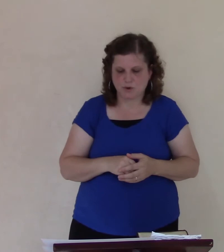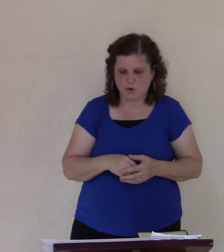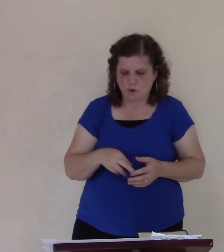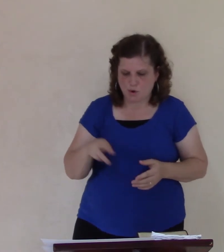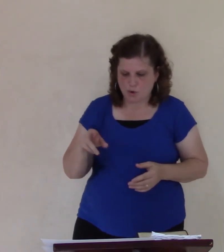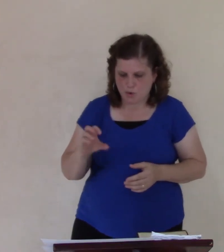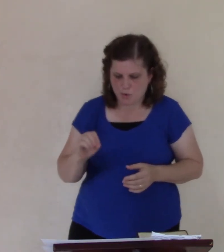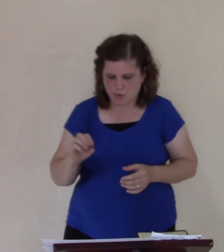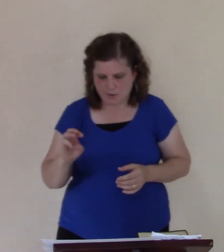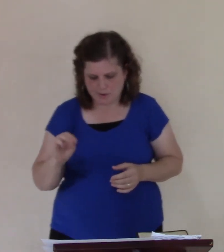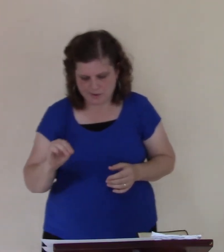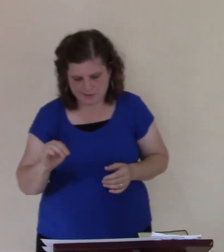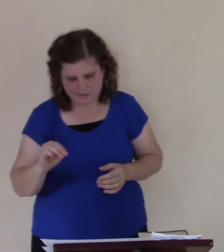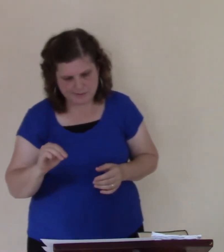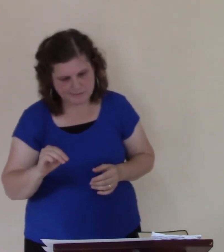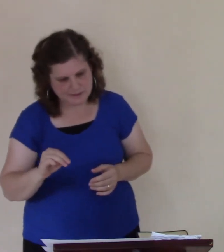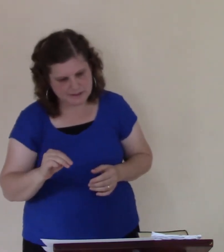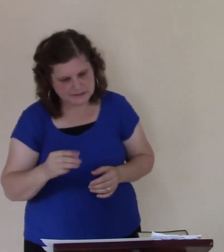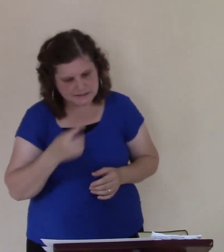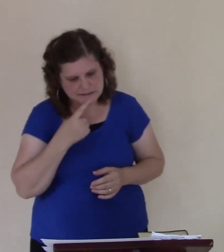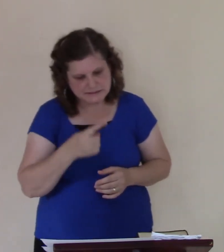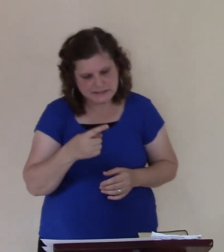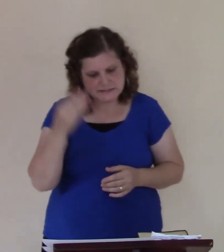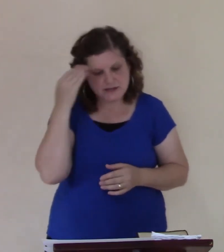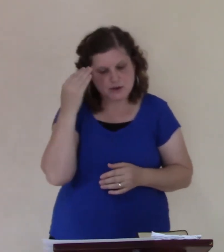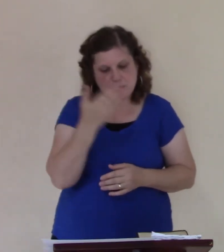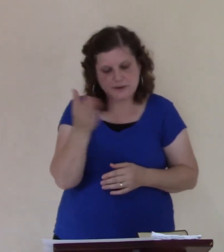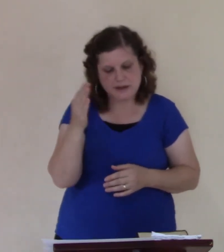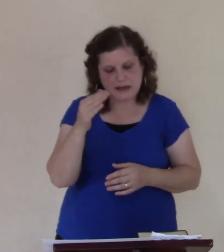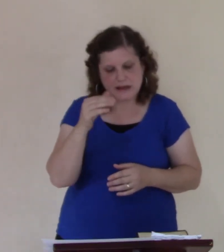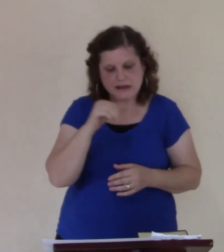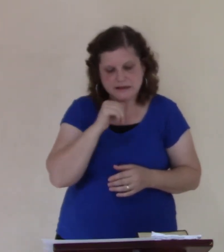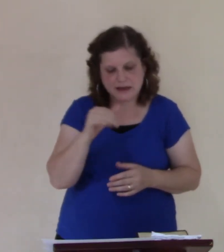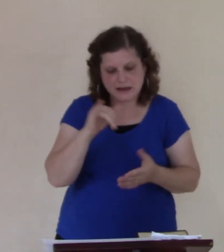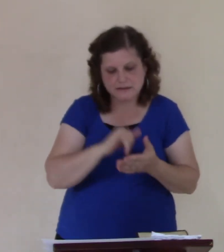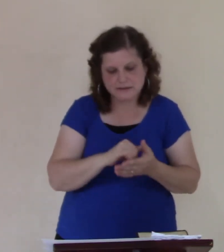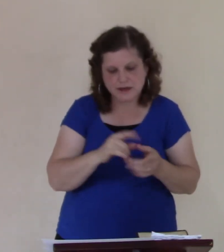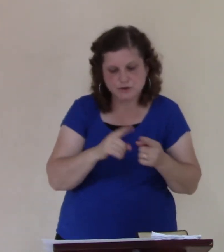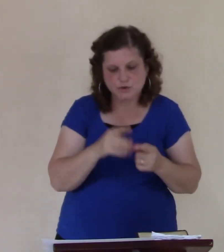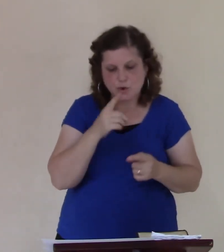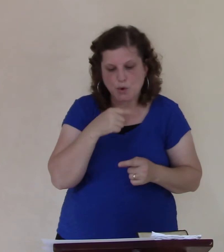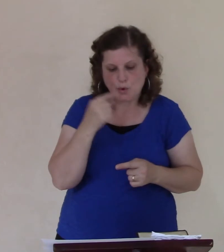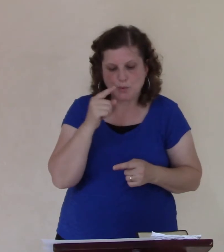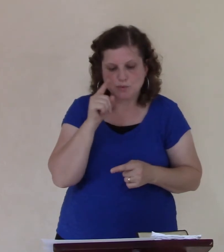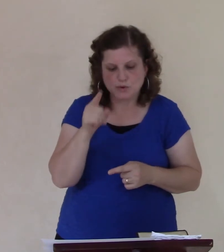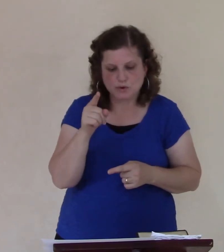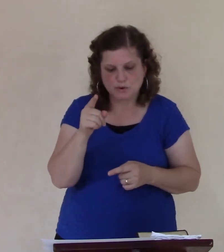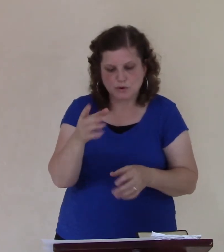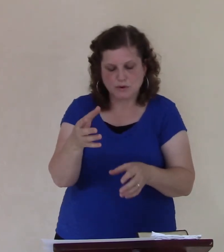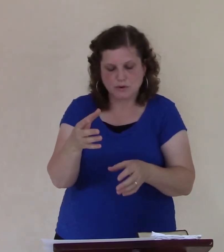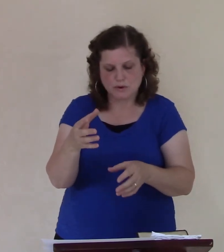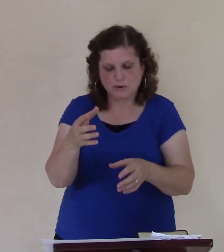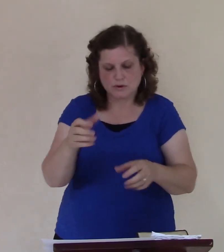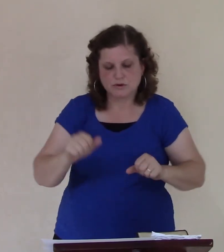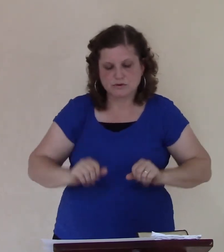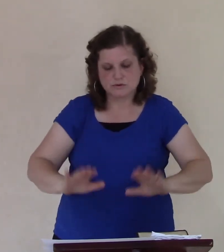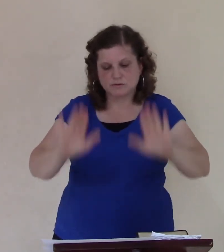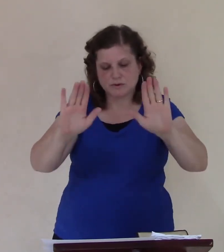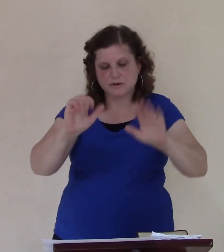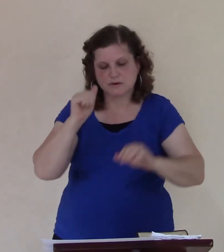you yield yourself service to obey, His service you are to whom you obey, whether it's given to death, or obedience, or to righteousness.